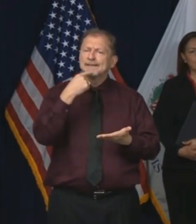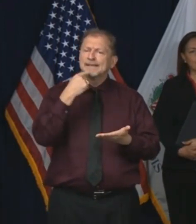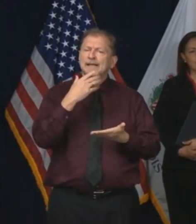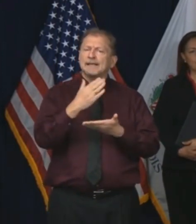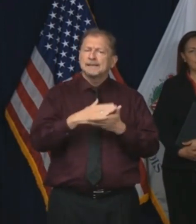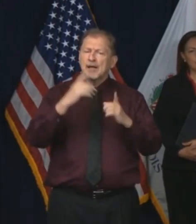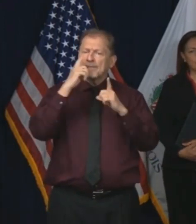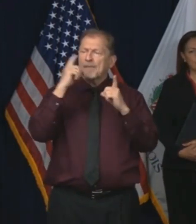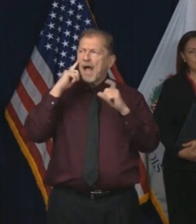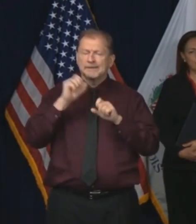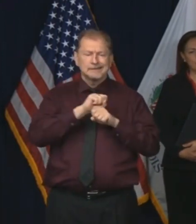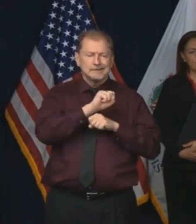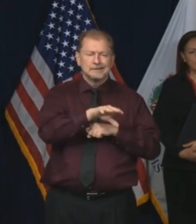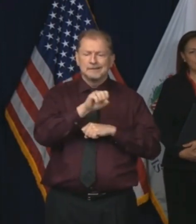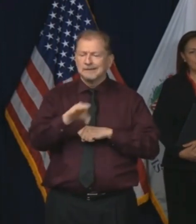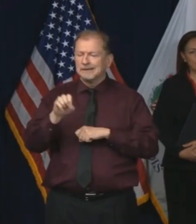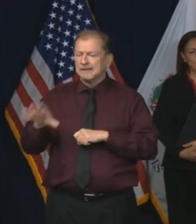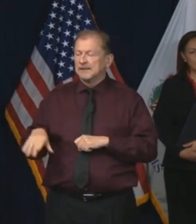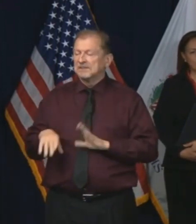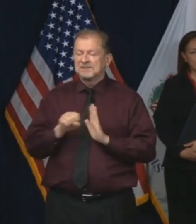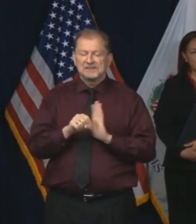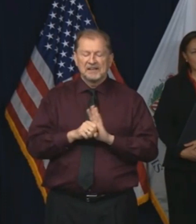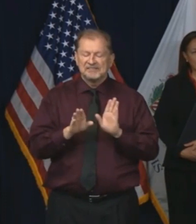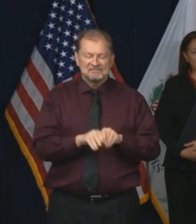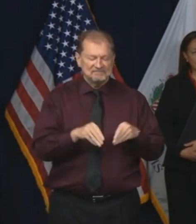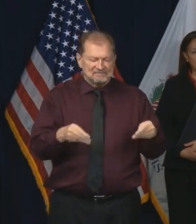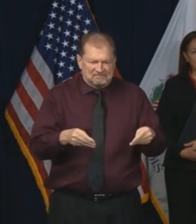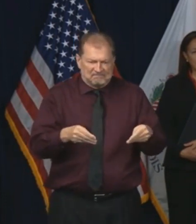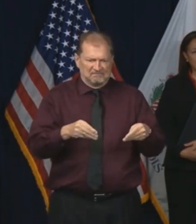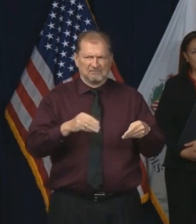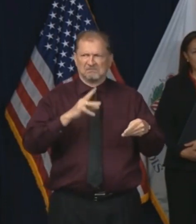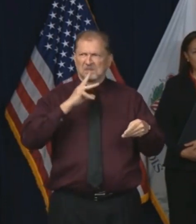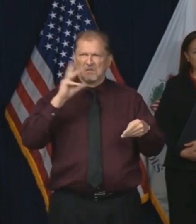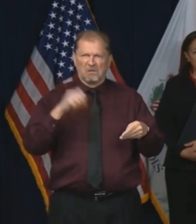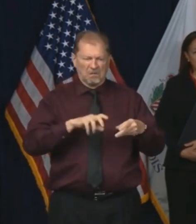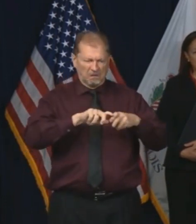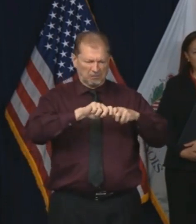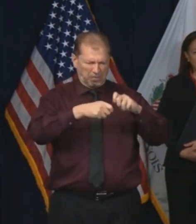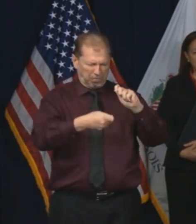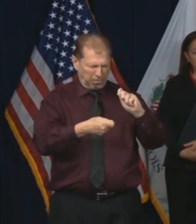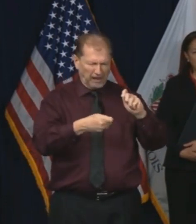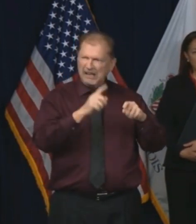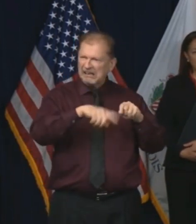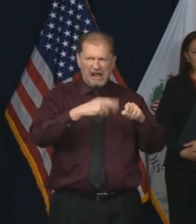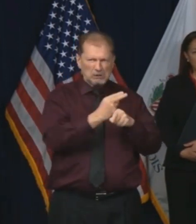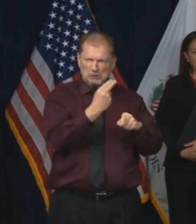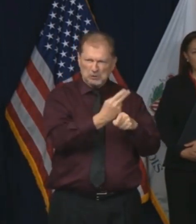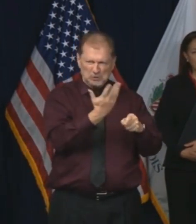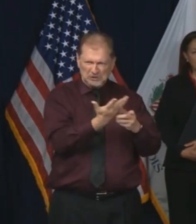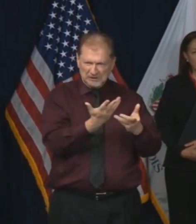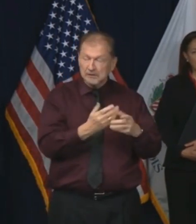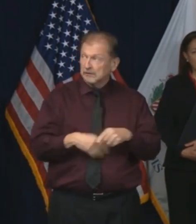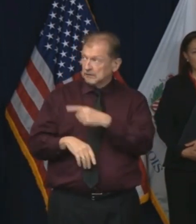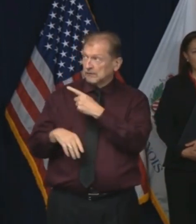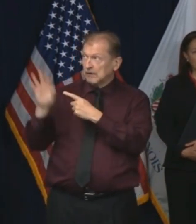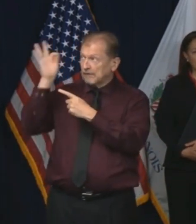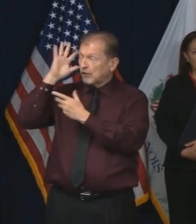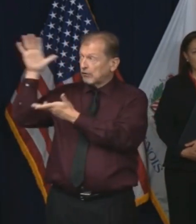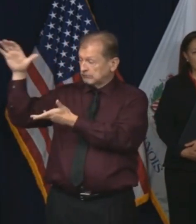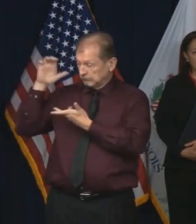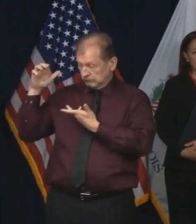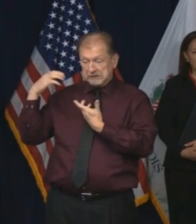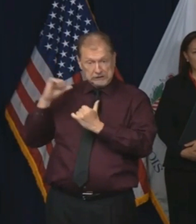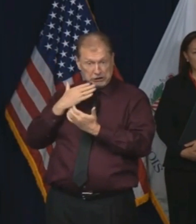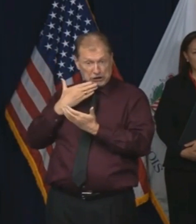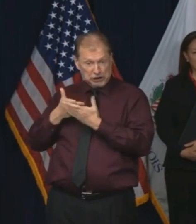that had been sent out to different states is unusable. Is everything that we've gotten from, and here in Illinois, from the federal